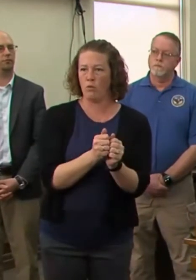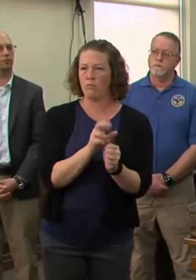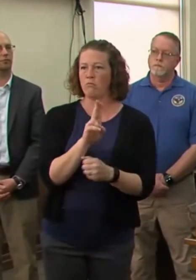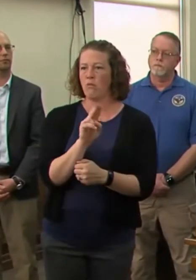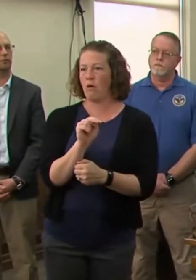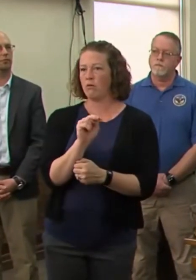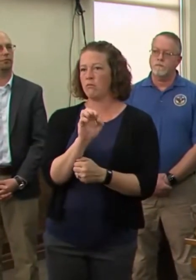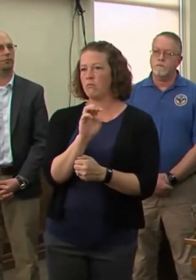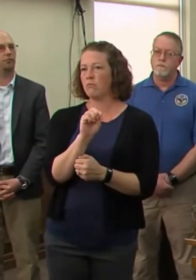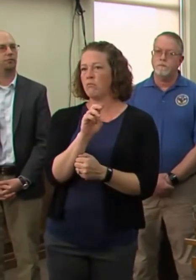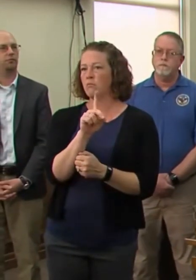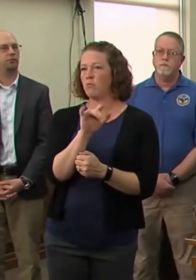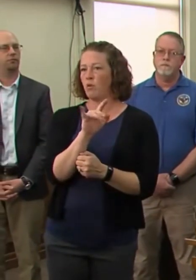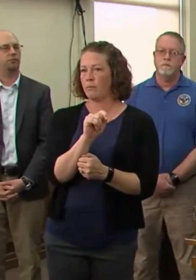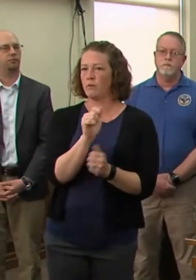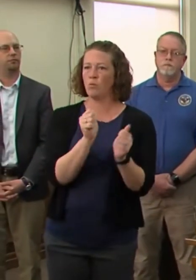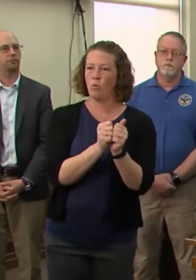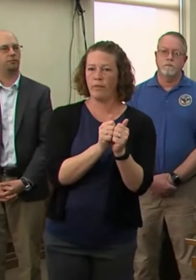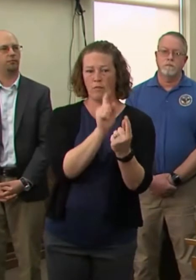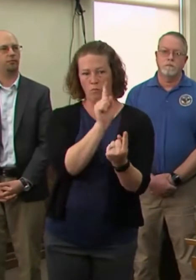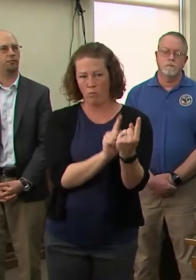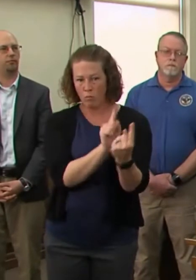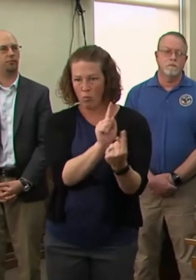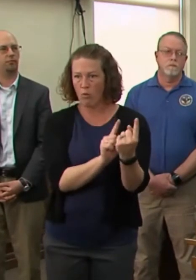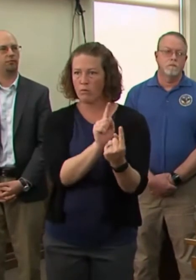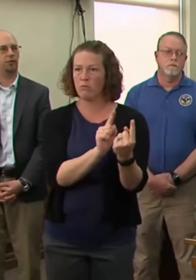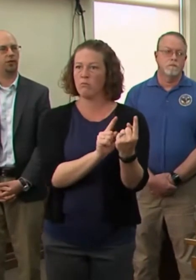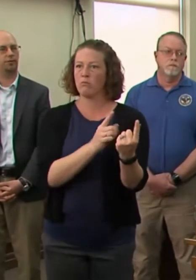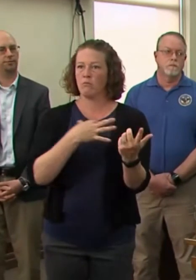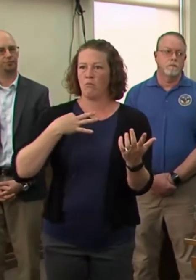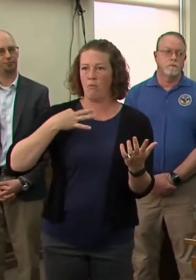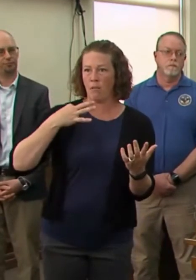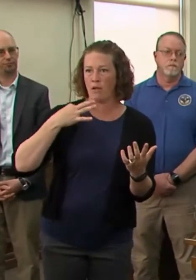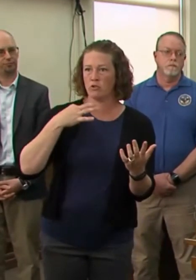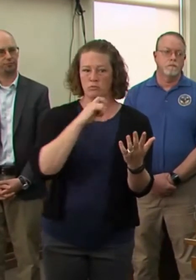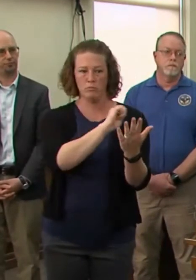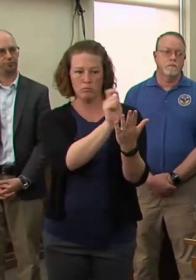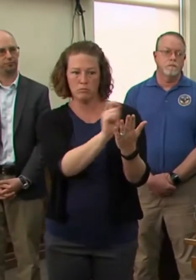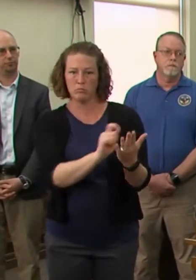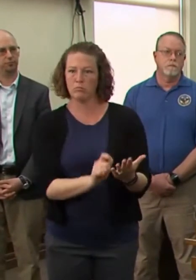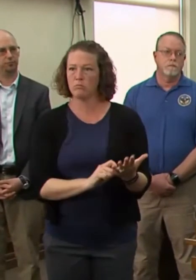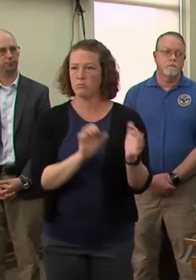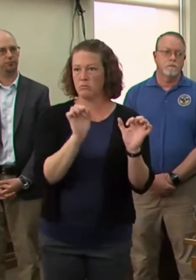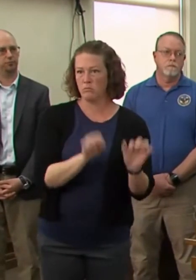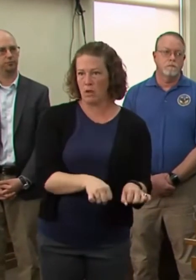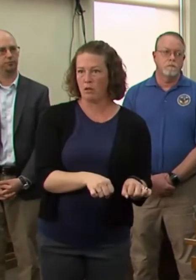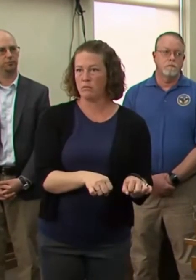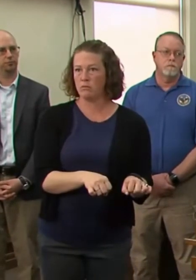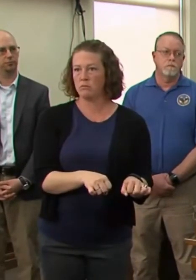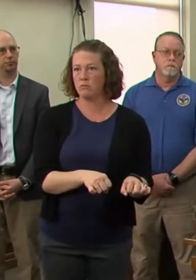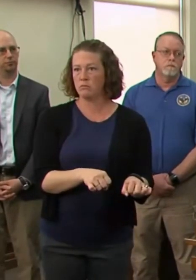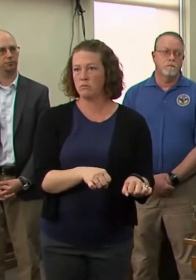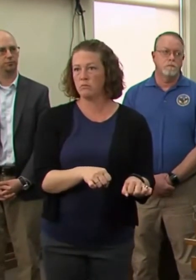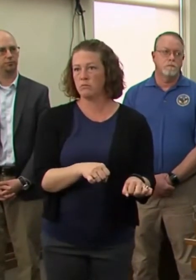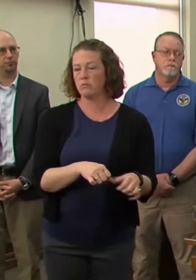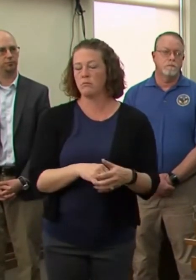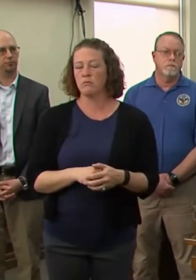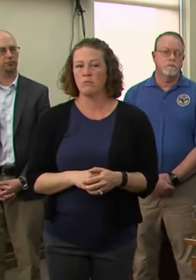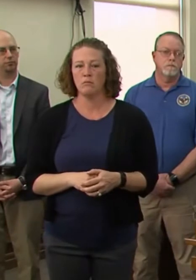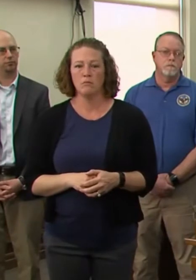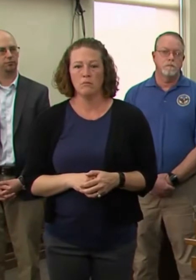in person and need to have an application filled out and need help, that we've got the right staffing because we realize there are going to be more people than usual